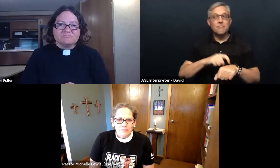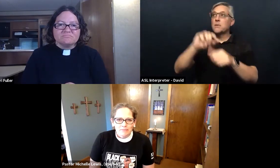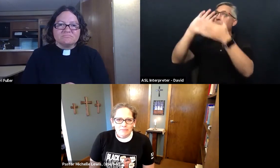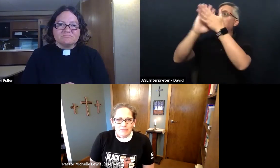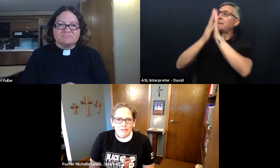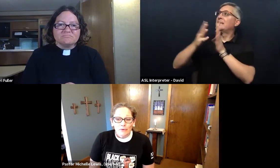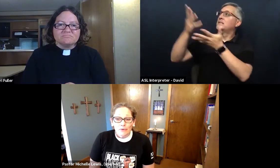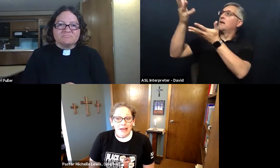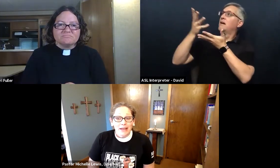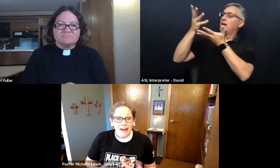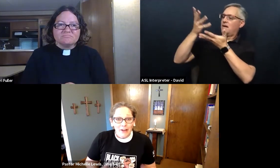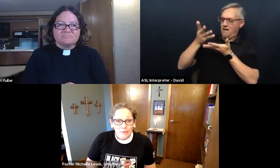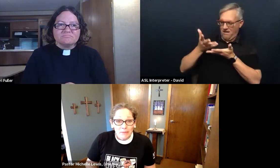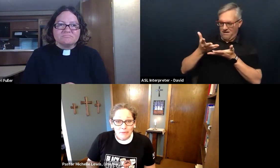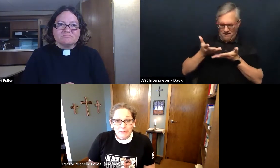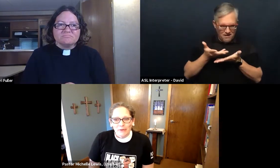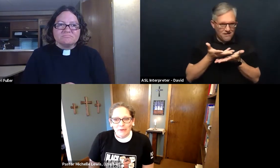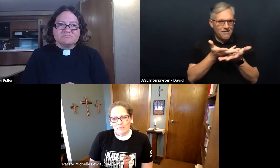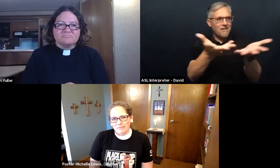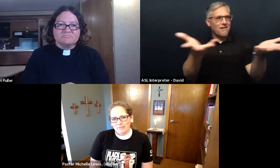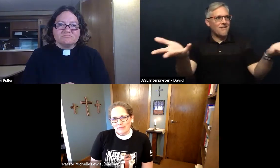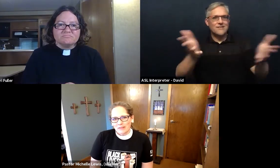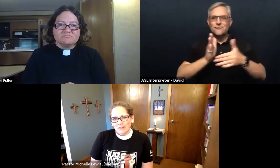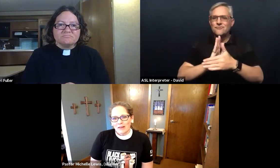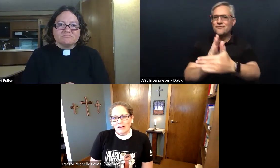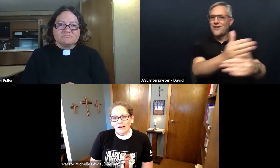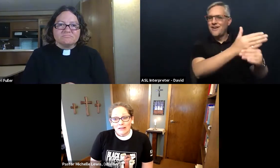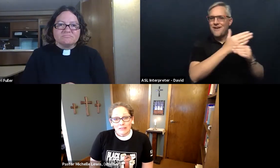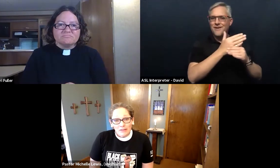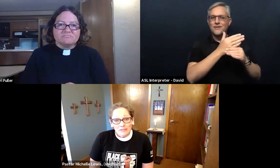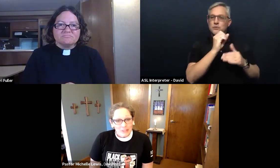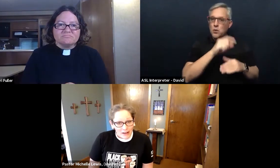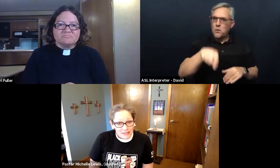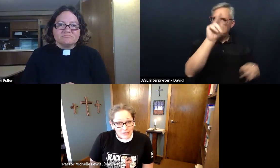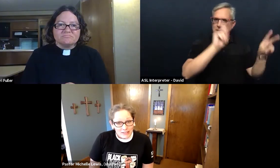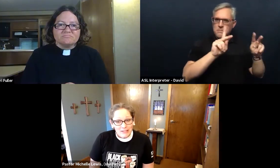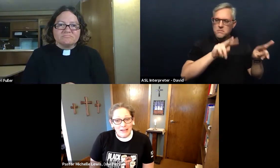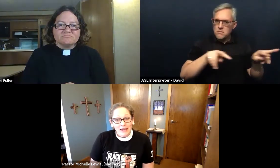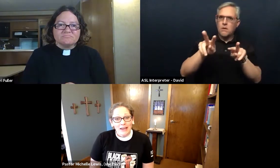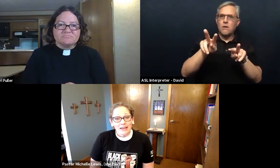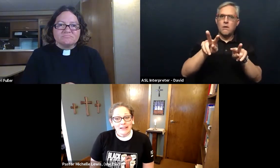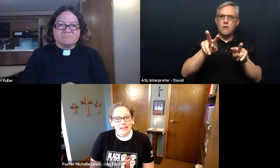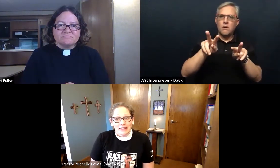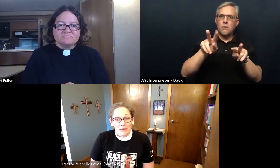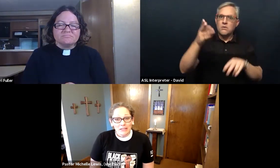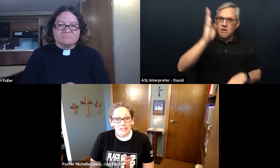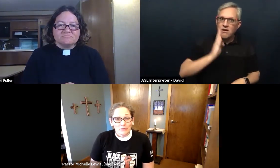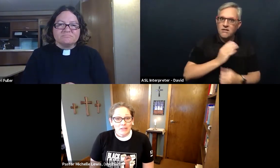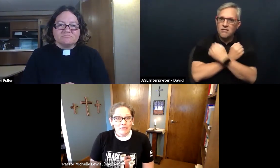so that other people know God loves us and that means we have